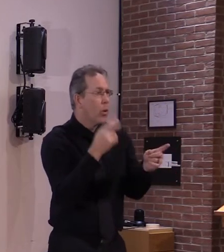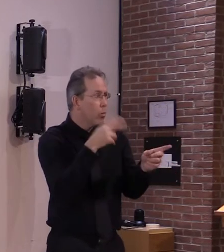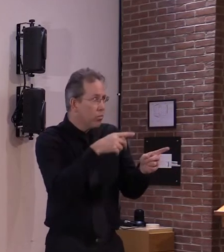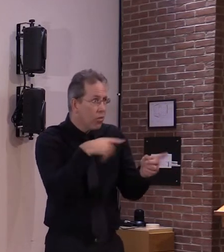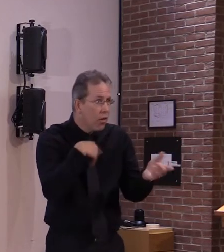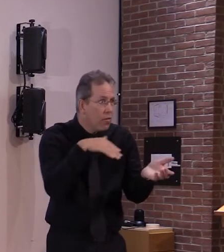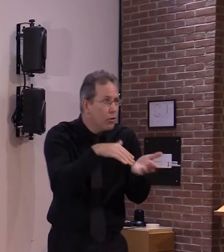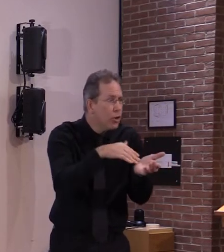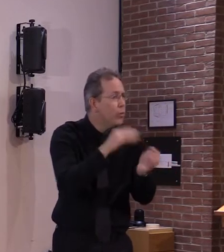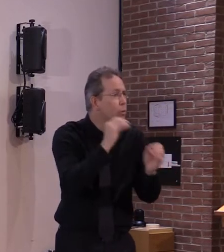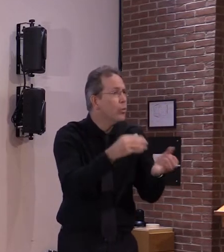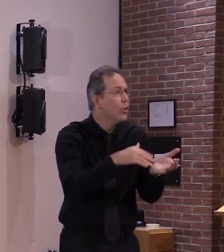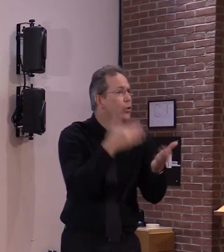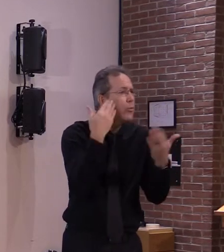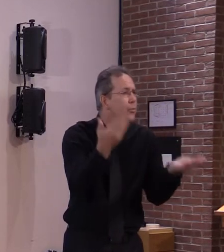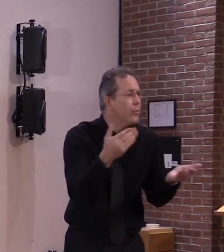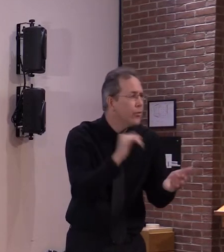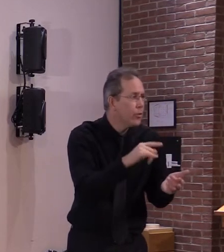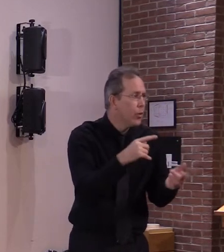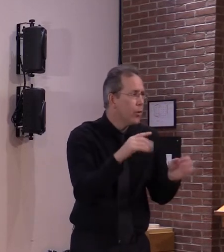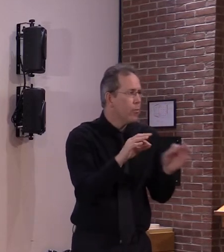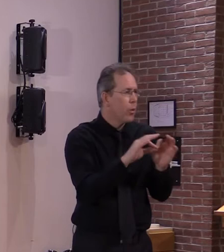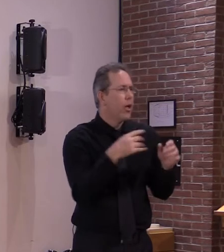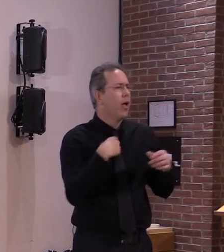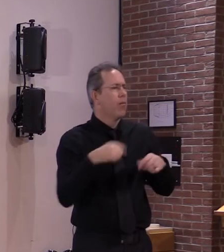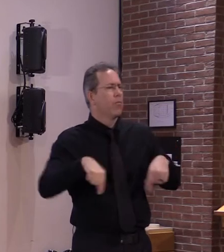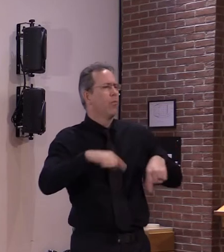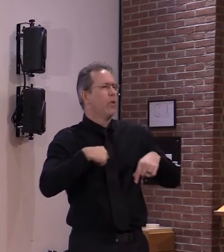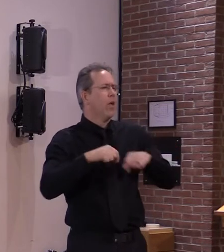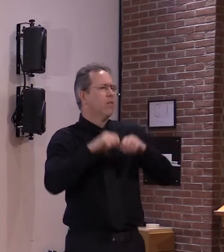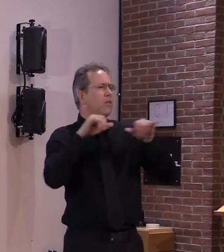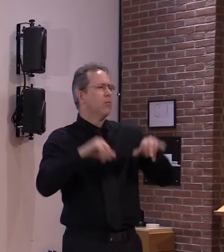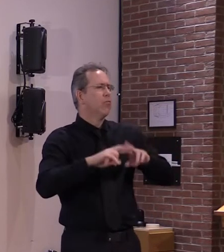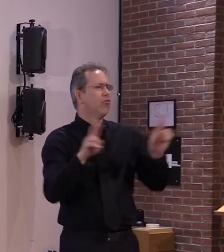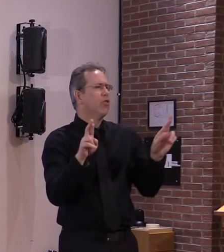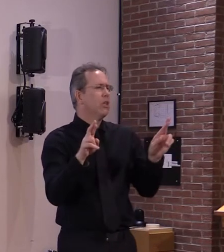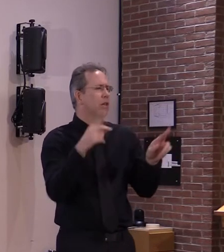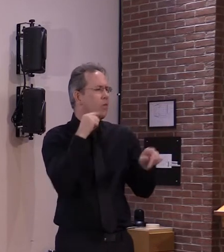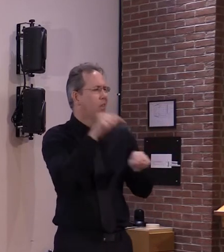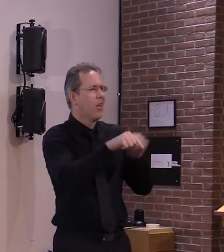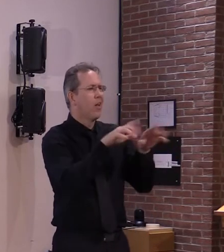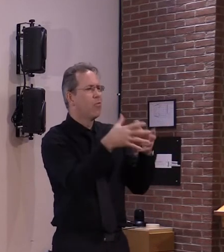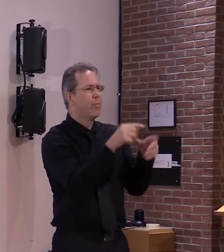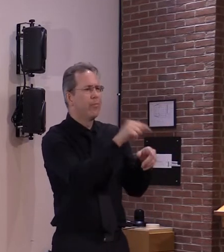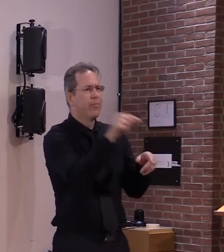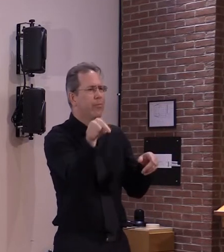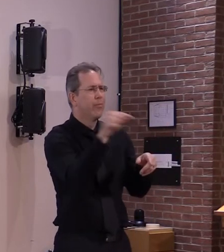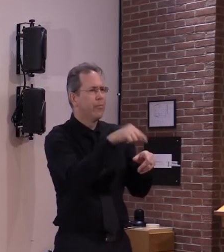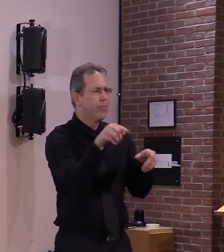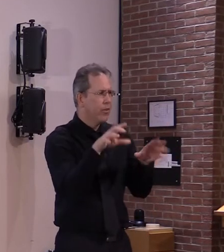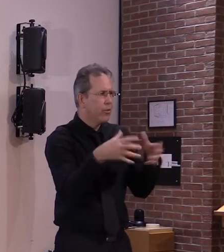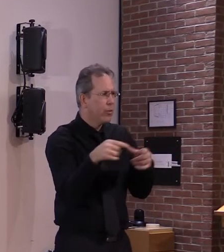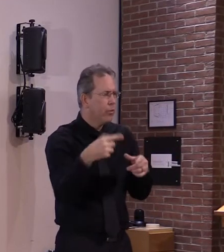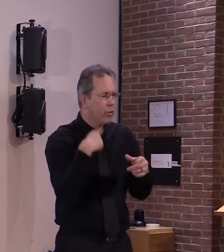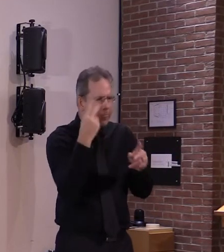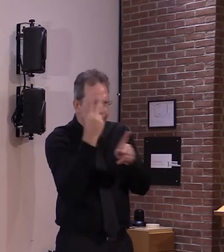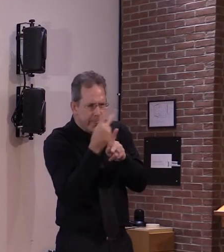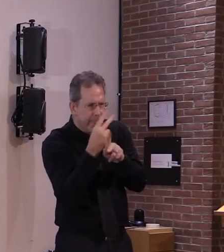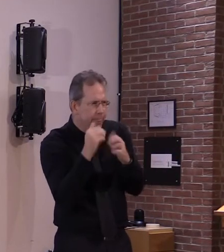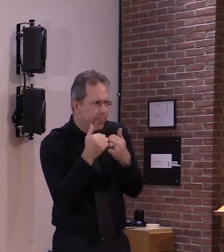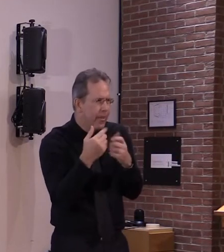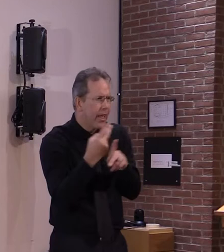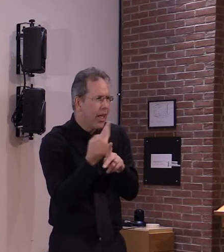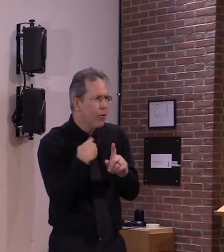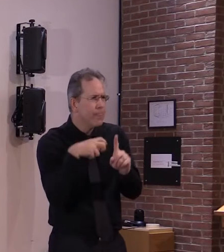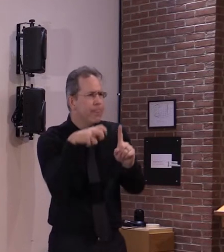in place in vermont to actually work with those populations and try to create a level of trust that i